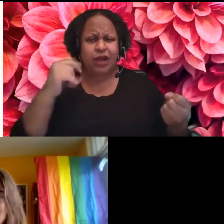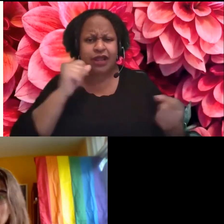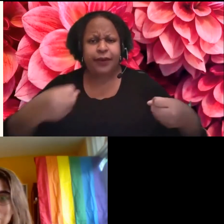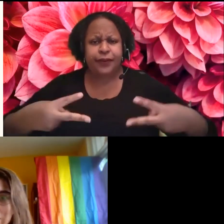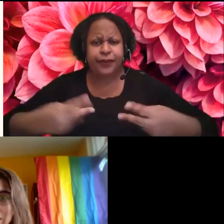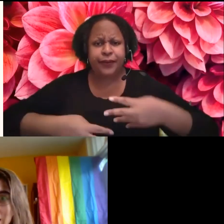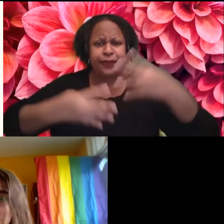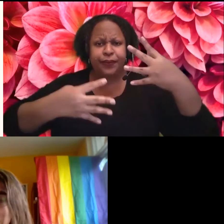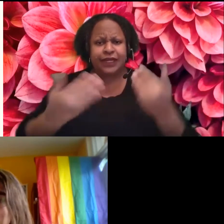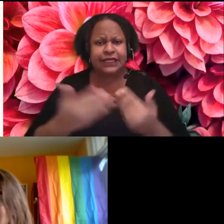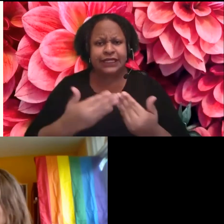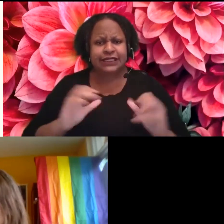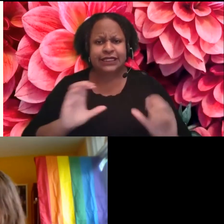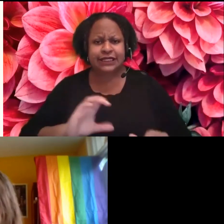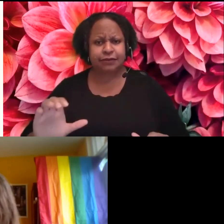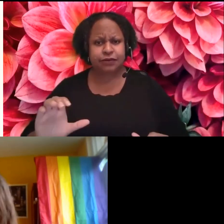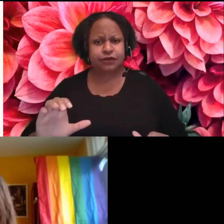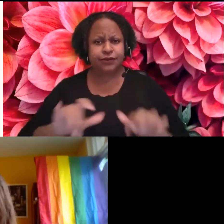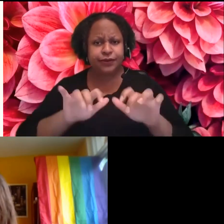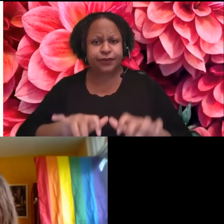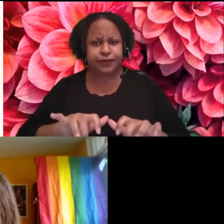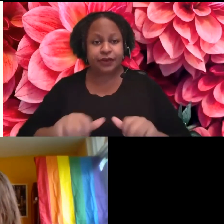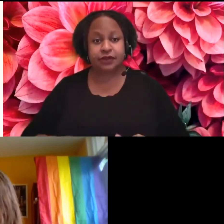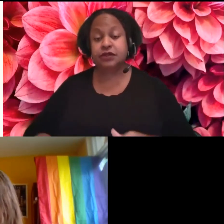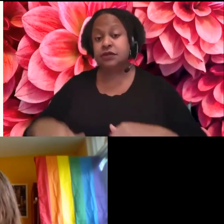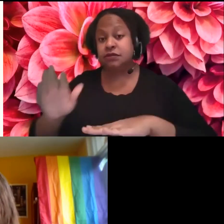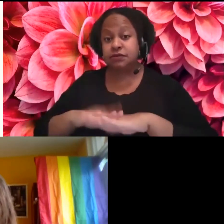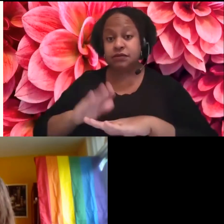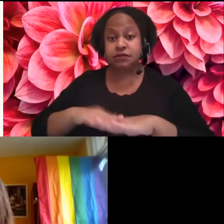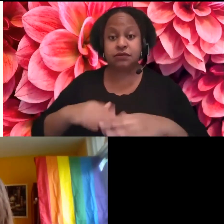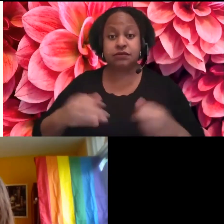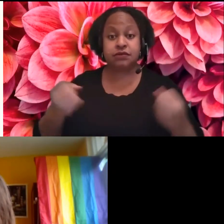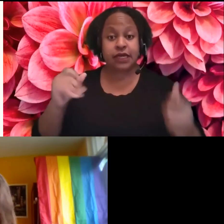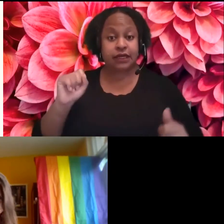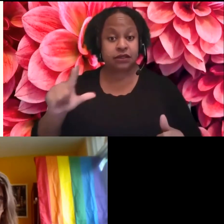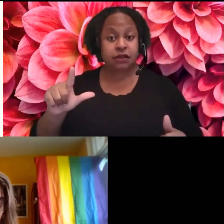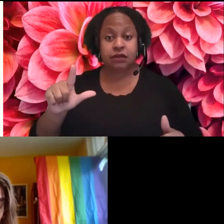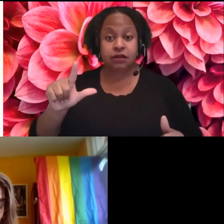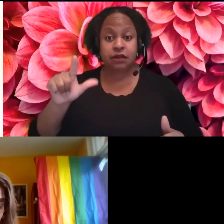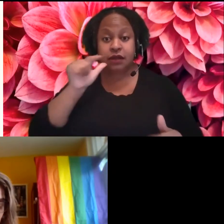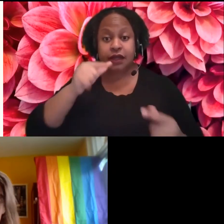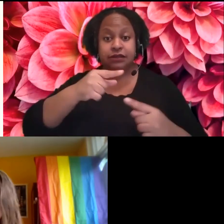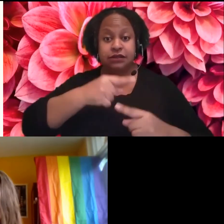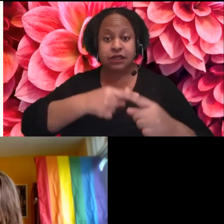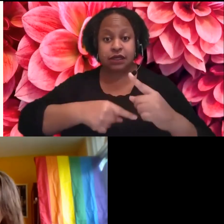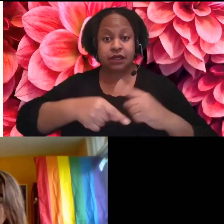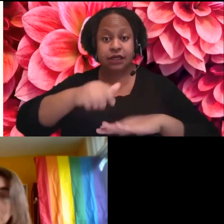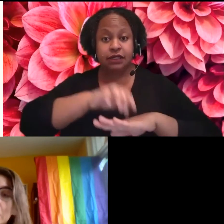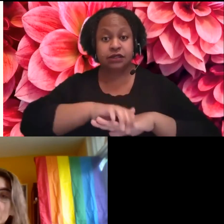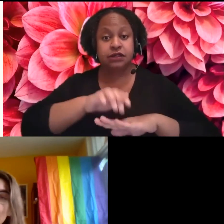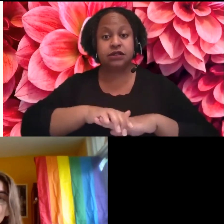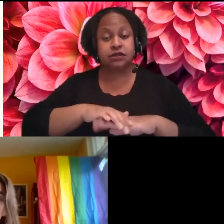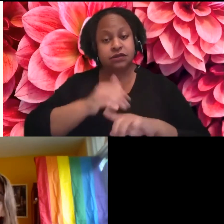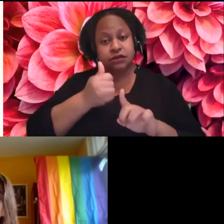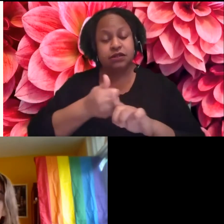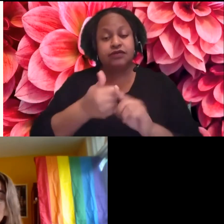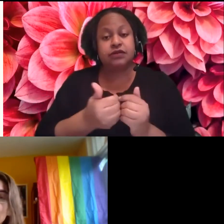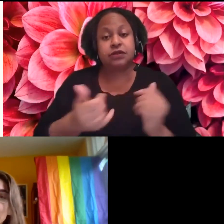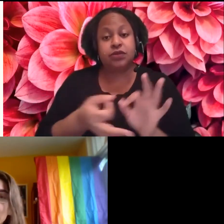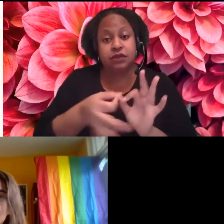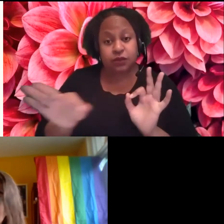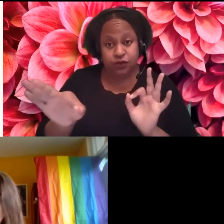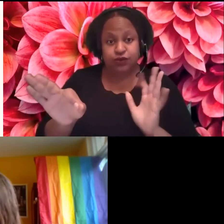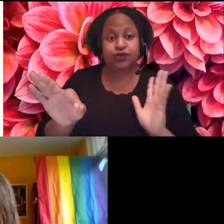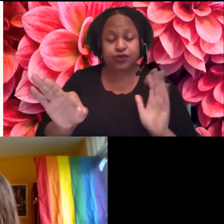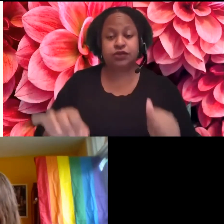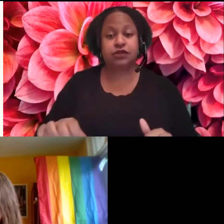So ASL is not signed English. It is its own language. Um, there is signing that